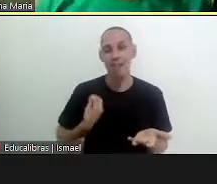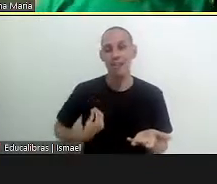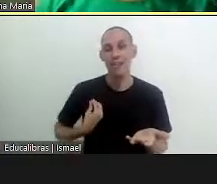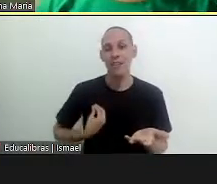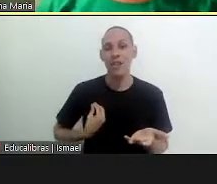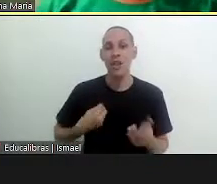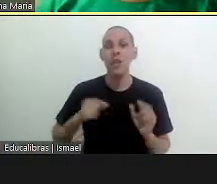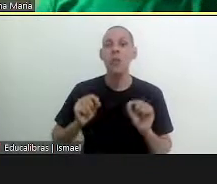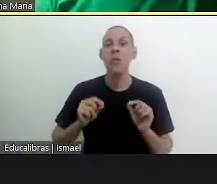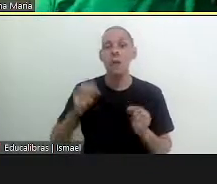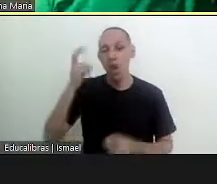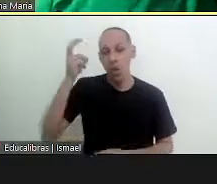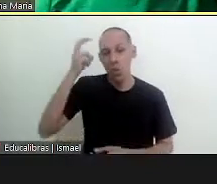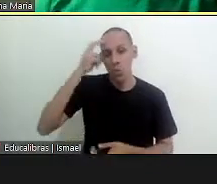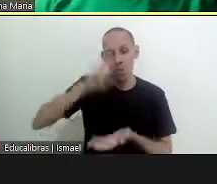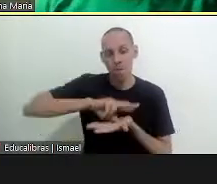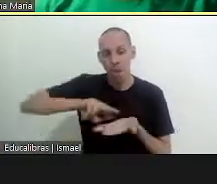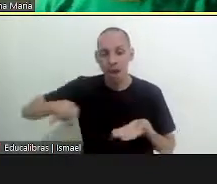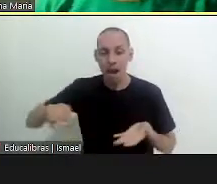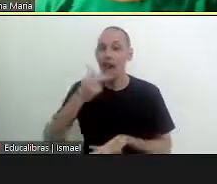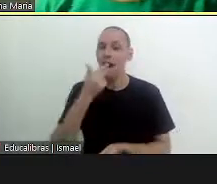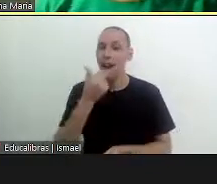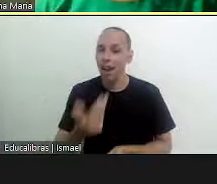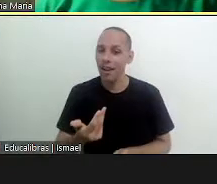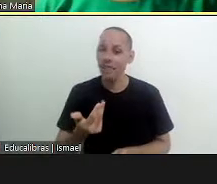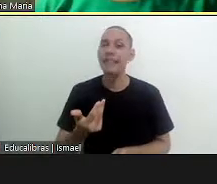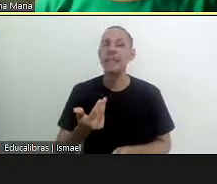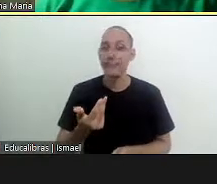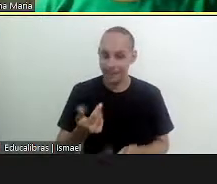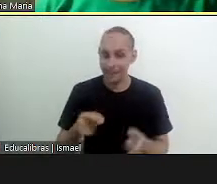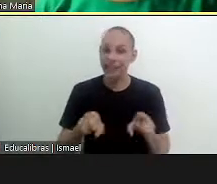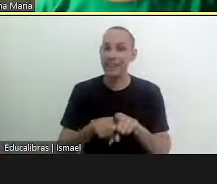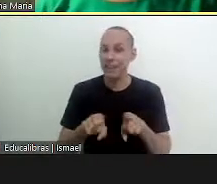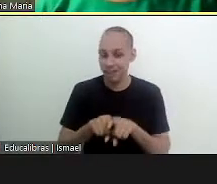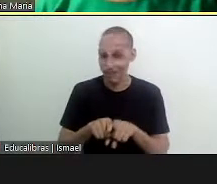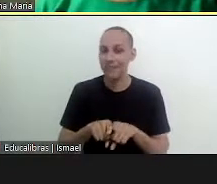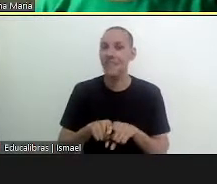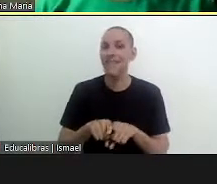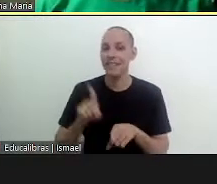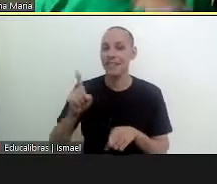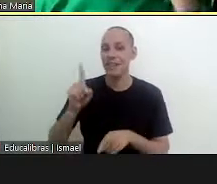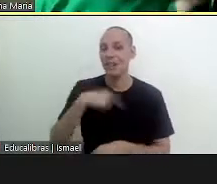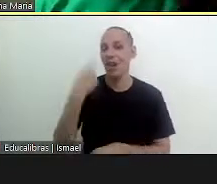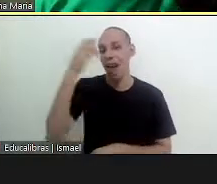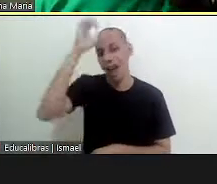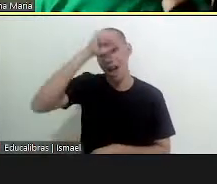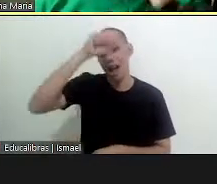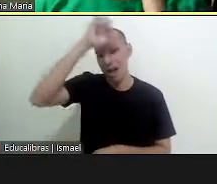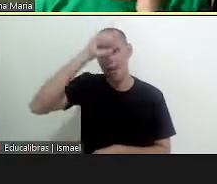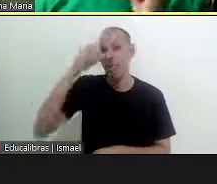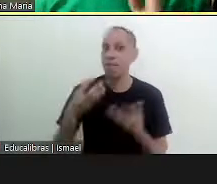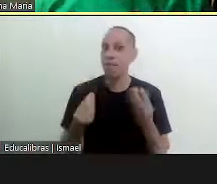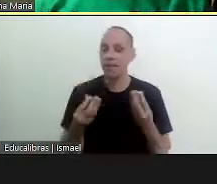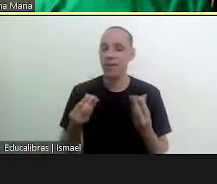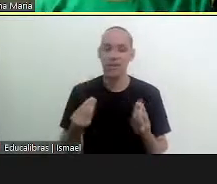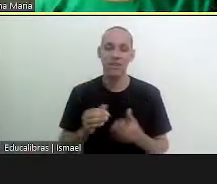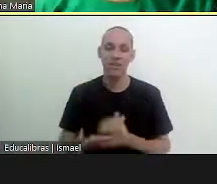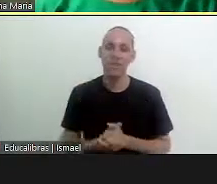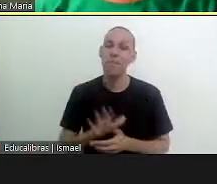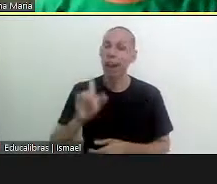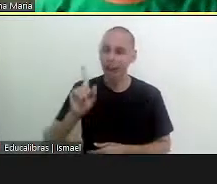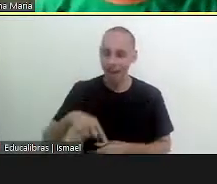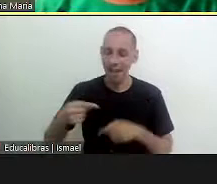to be able to live with a diversity of cultures and languages this is something which is a very big